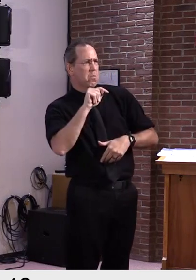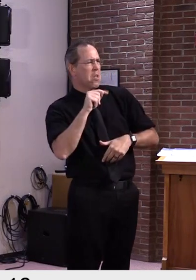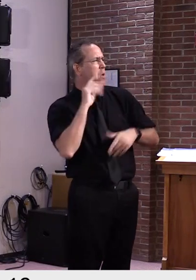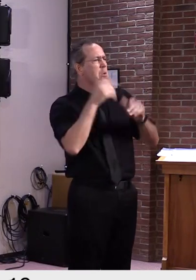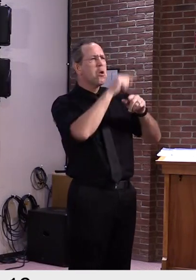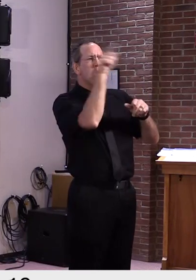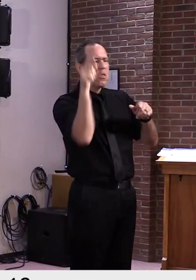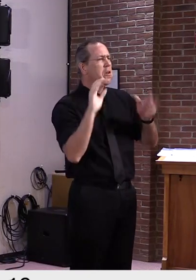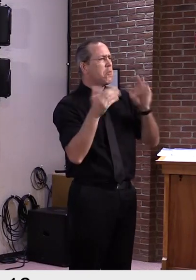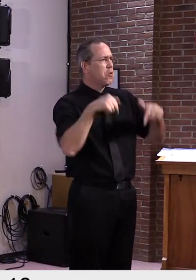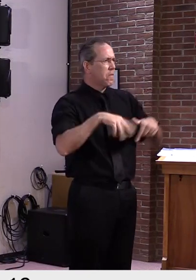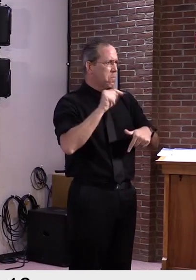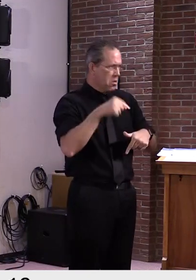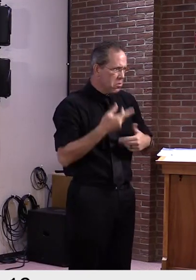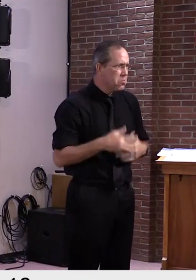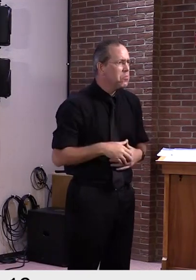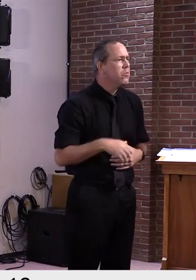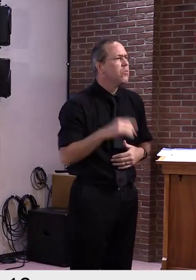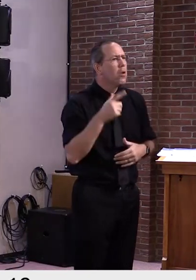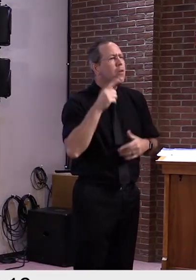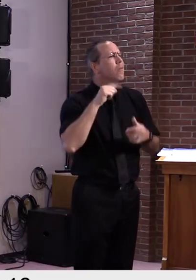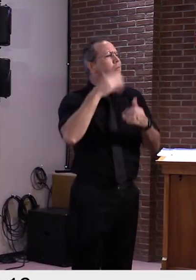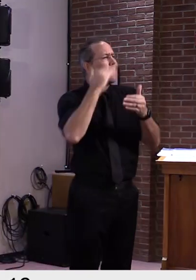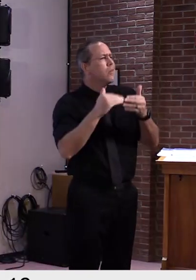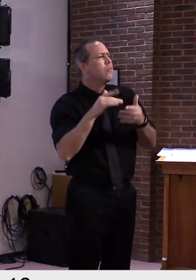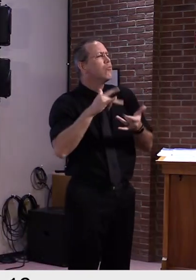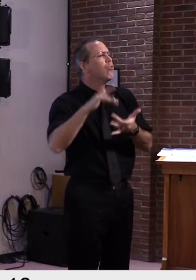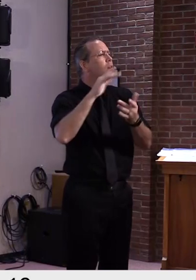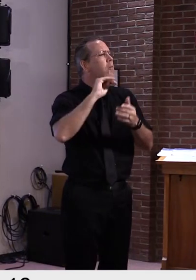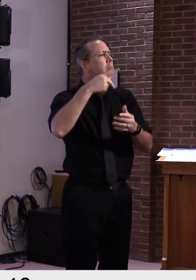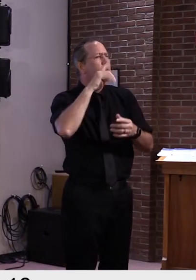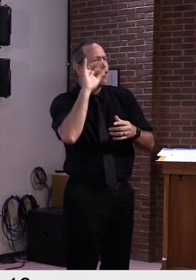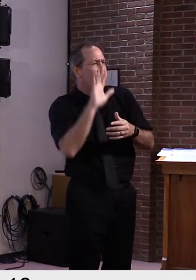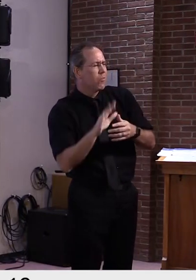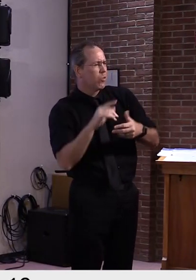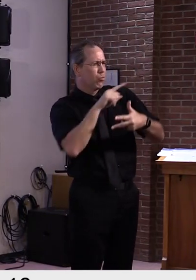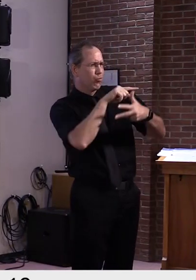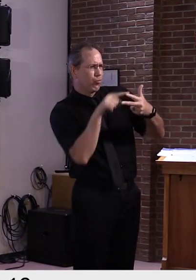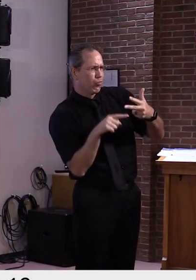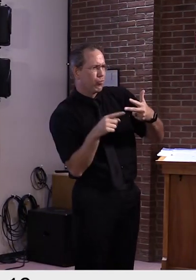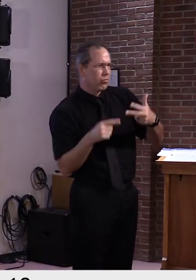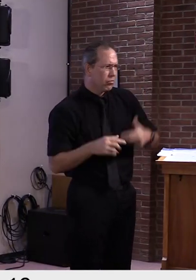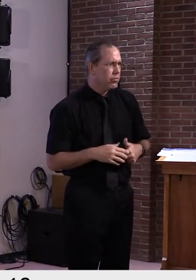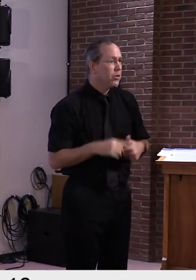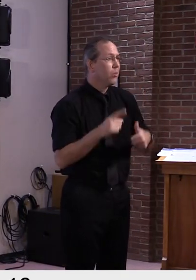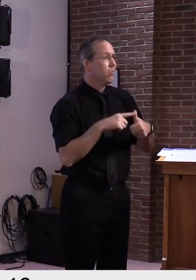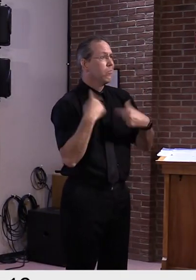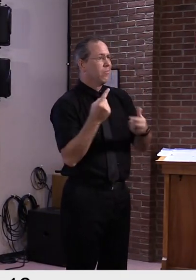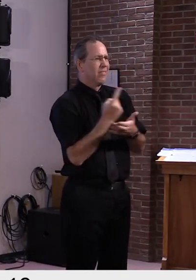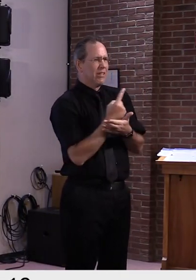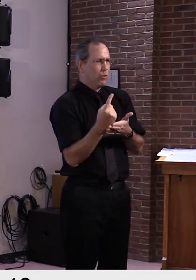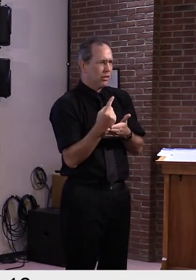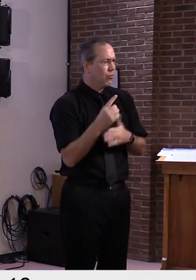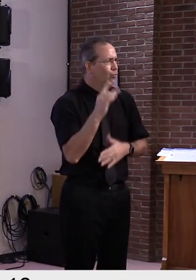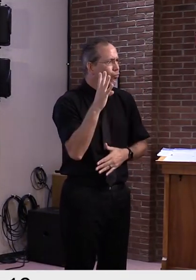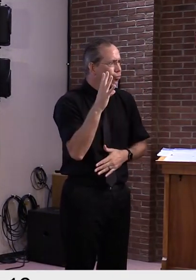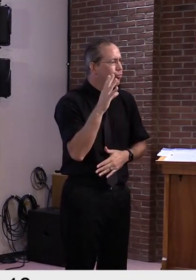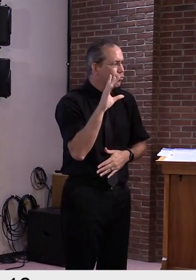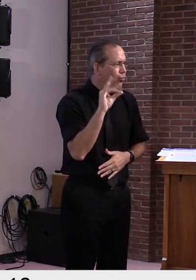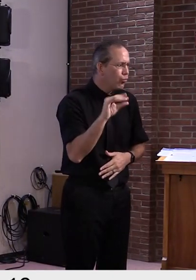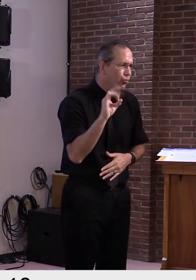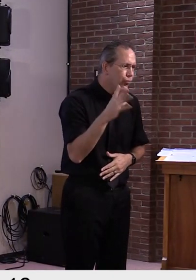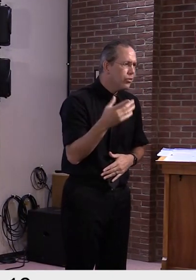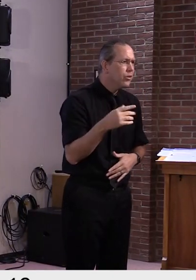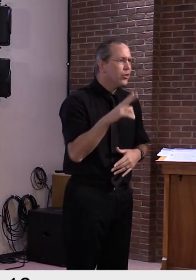to our travel map. This past week, the United States again surpassed a grim milestone recording its five